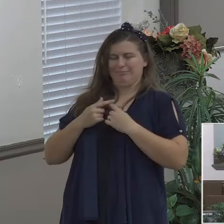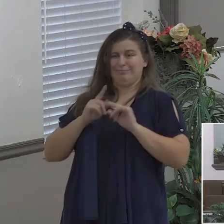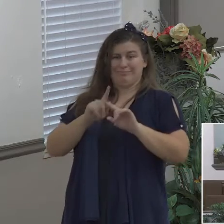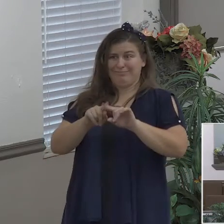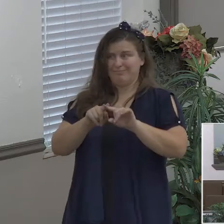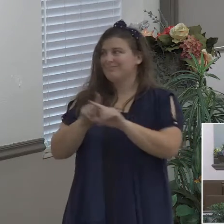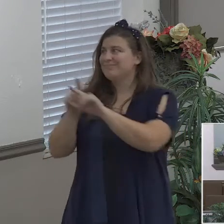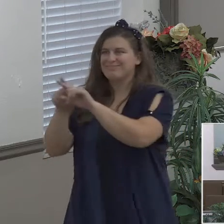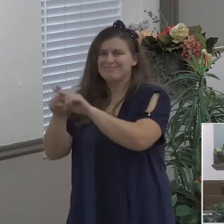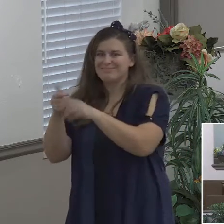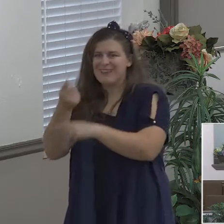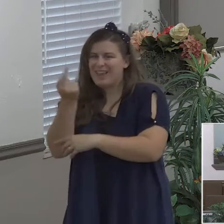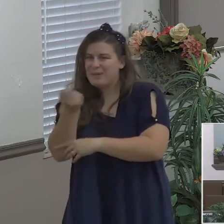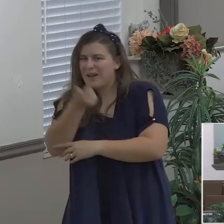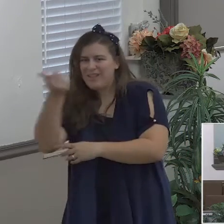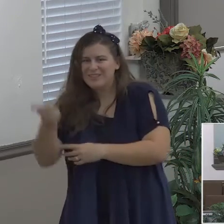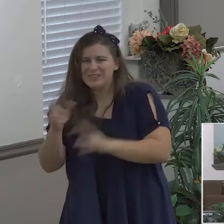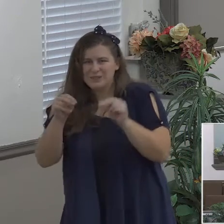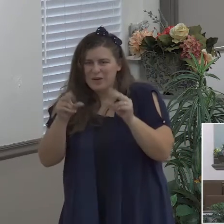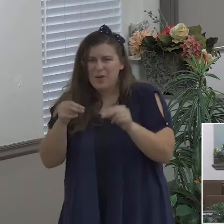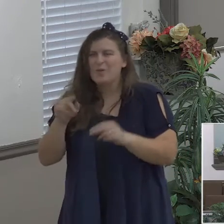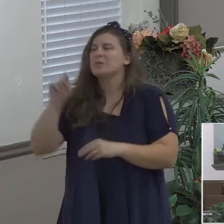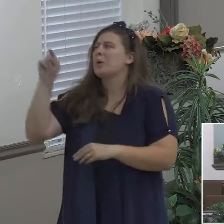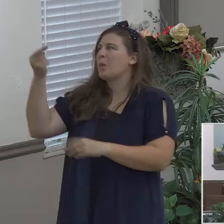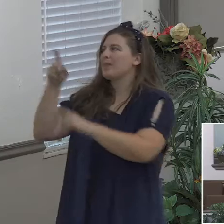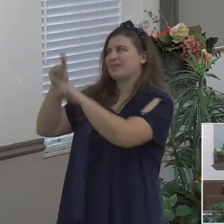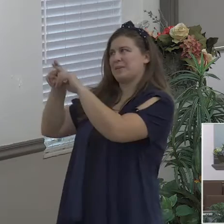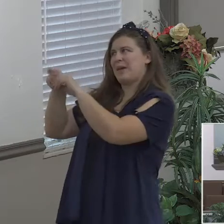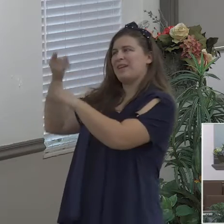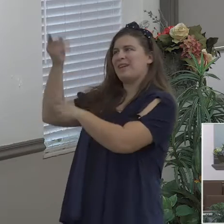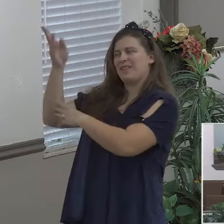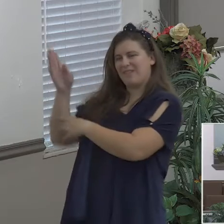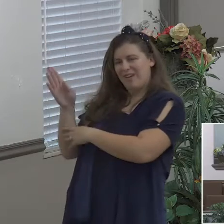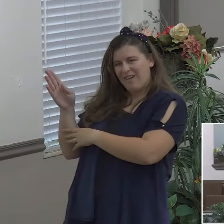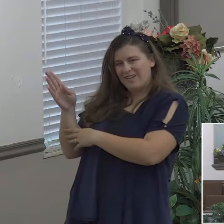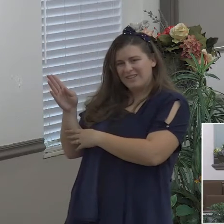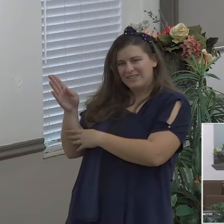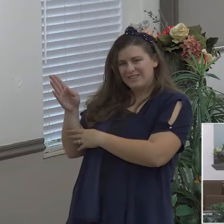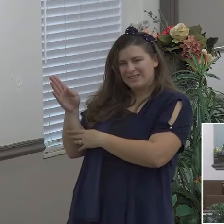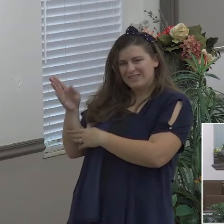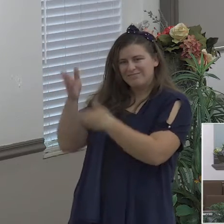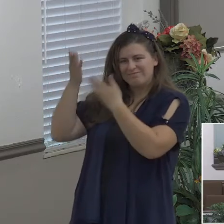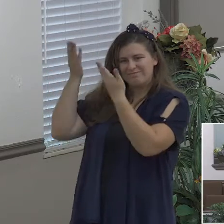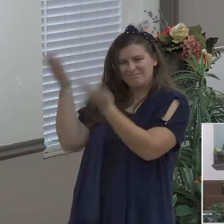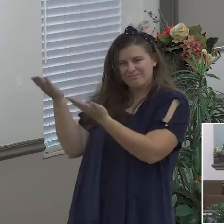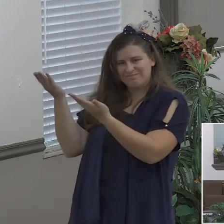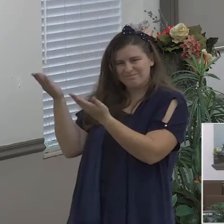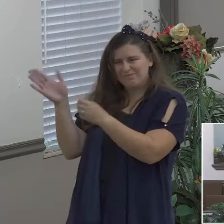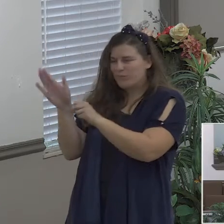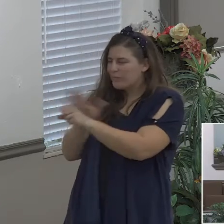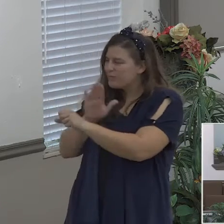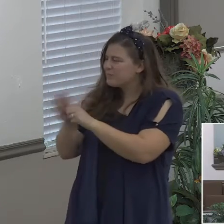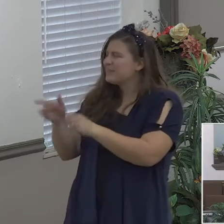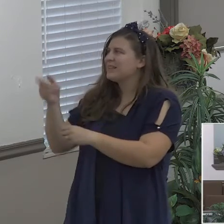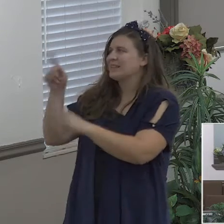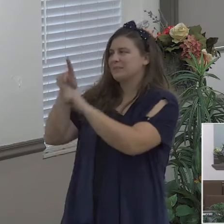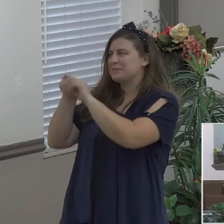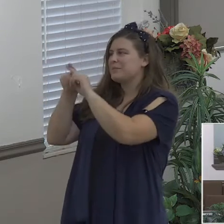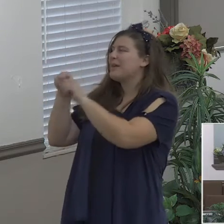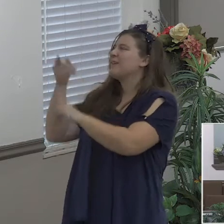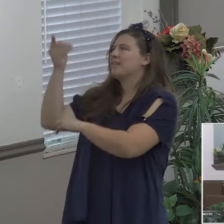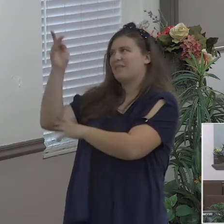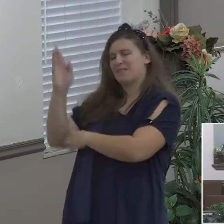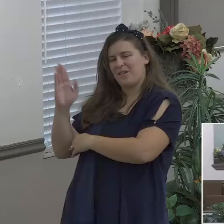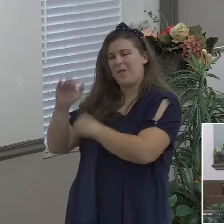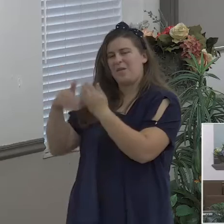it is completely dependent upon God Almighty and that's why our